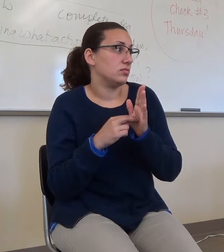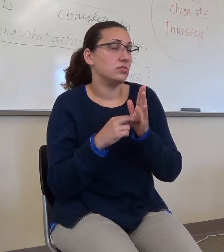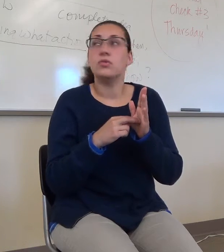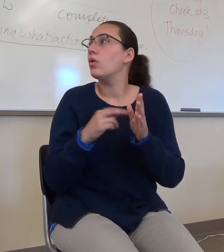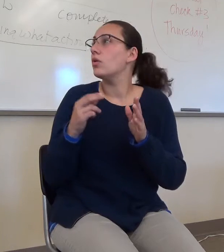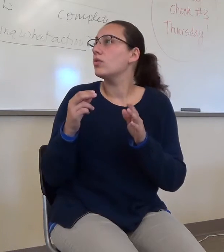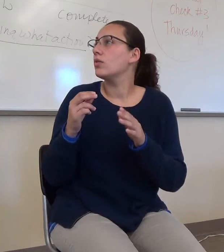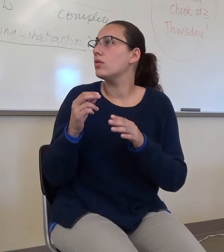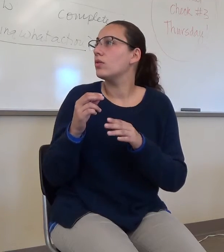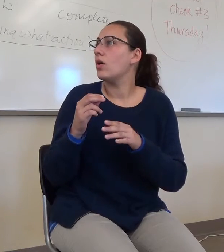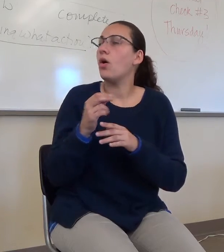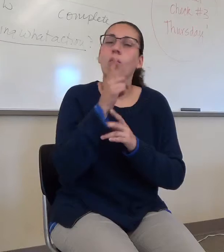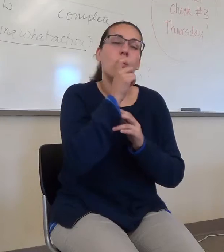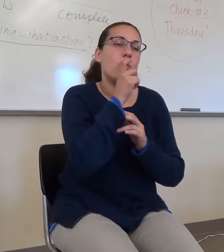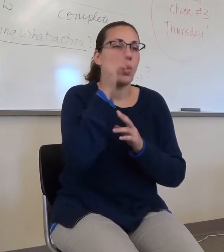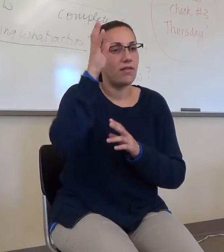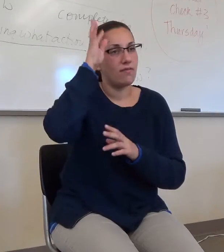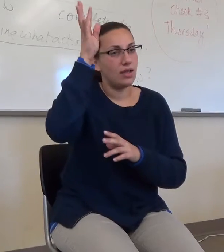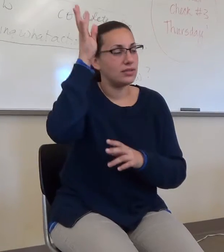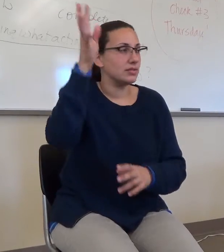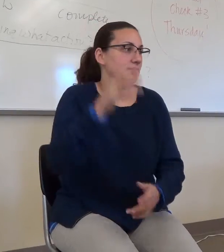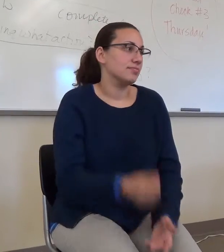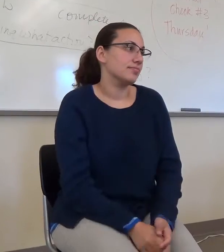Again, this is something some people are still wrong.